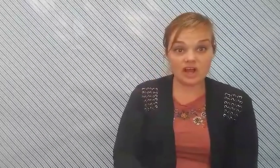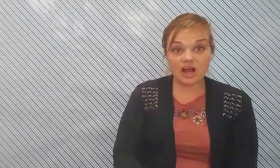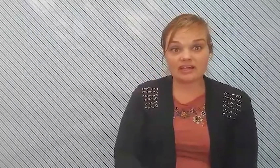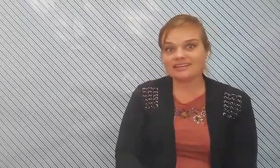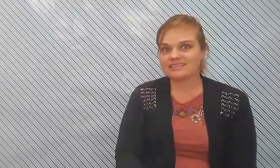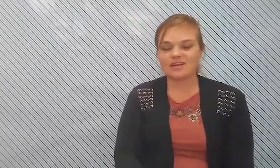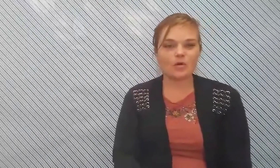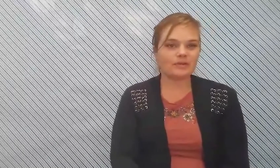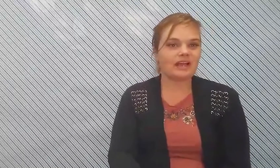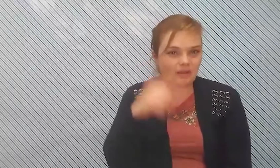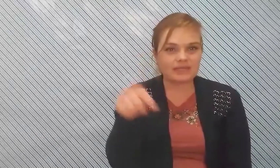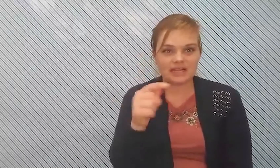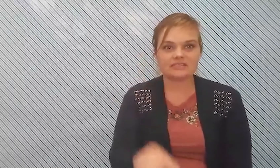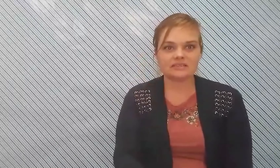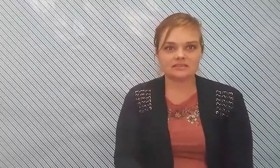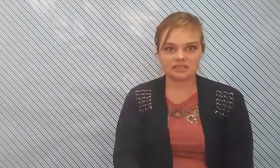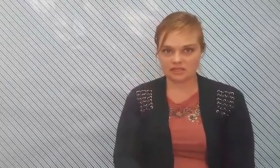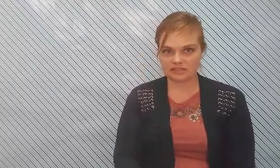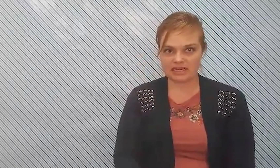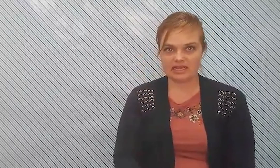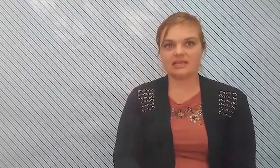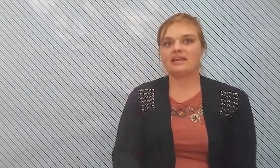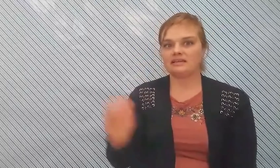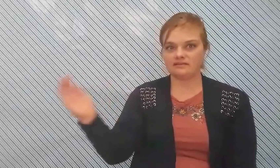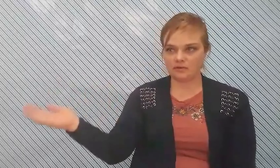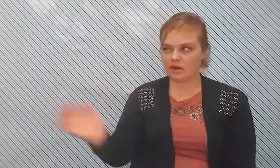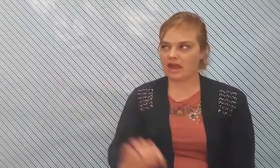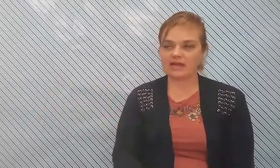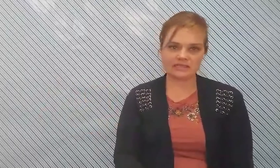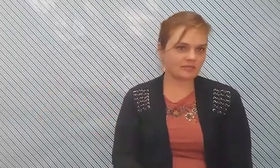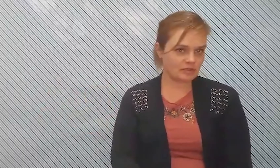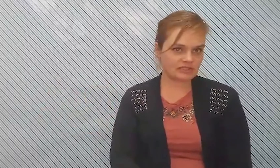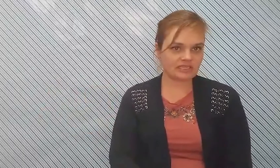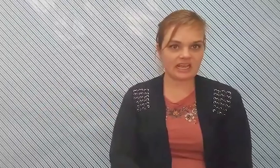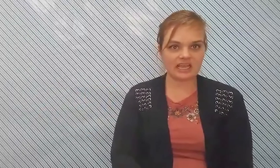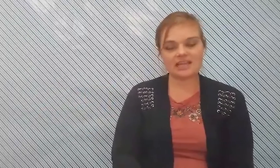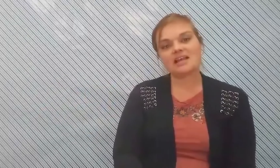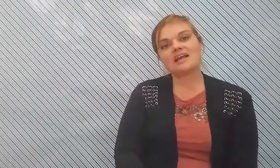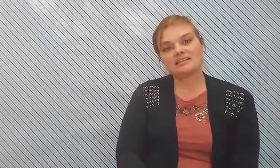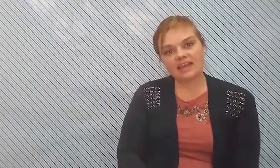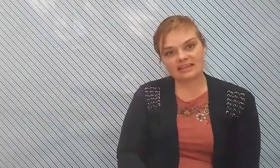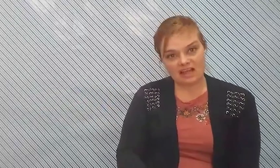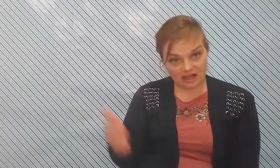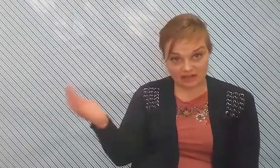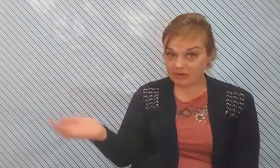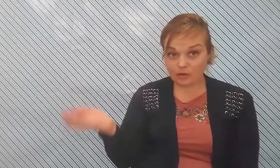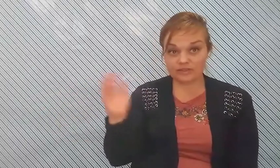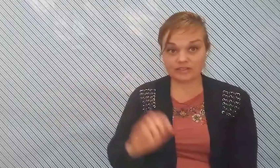god is hoping helping us to learn today and if you are at in person today then um hopefully